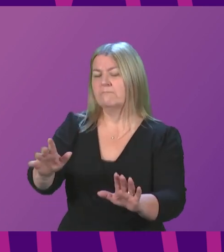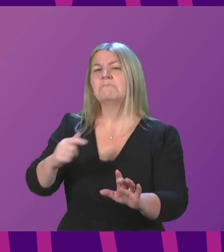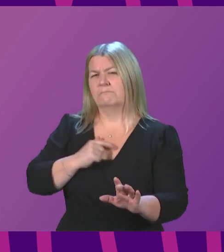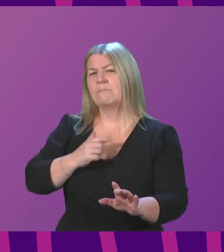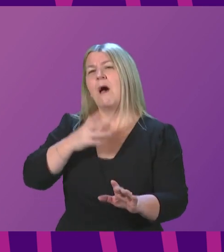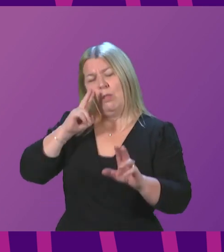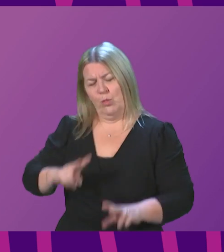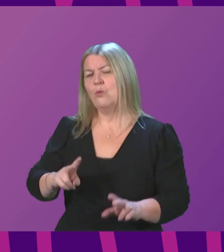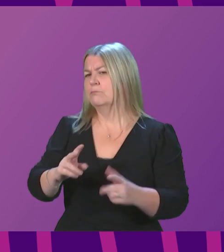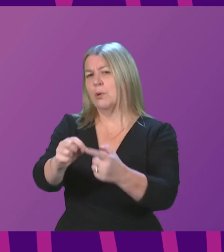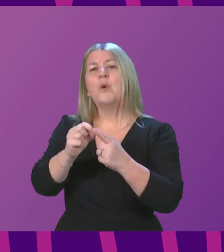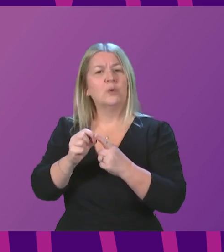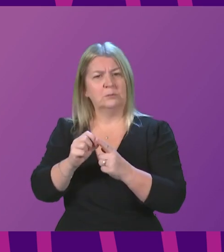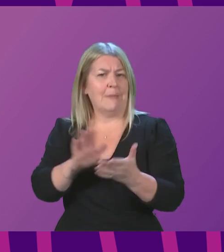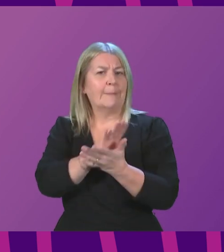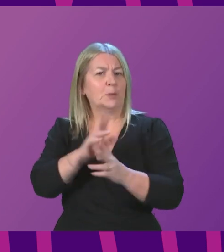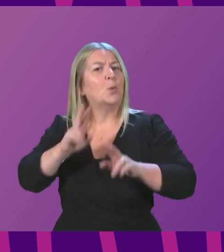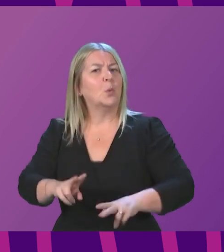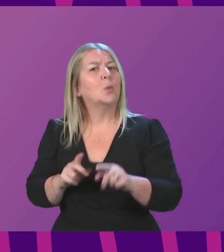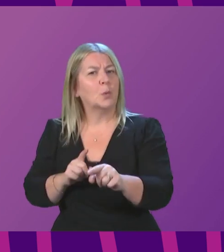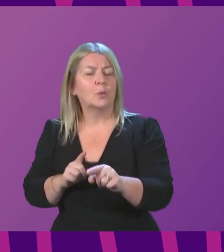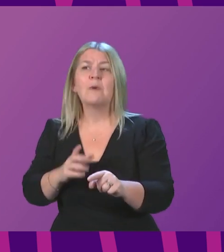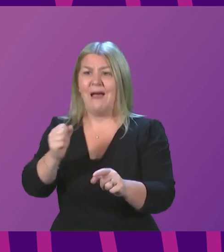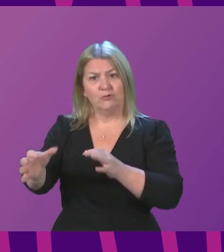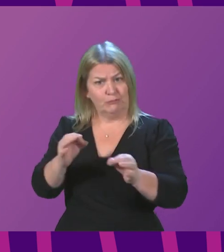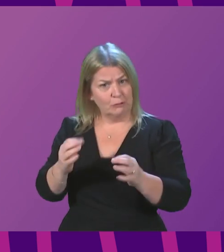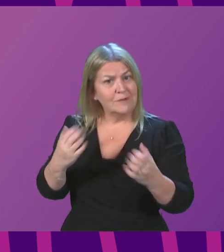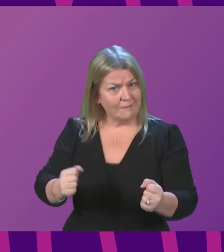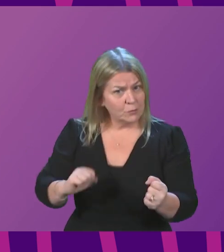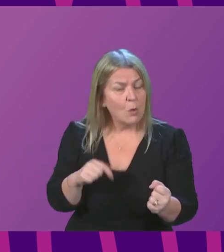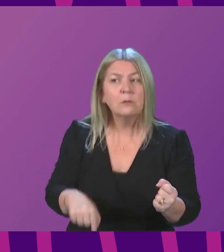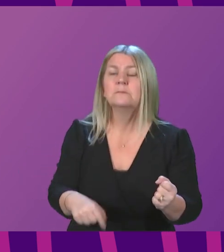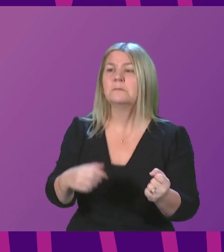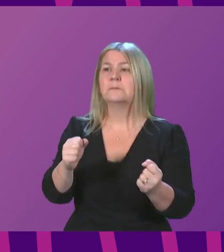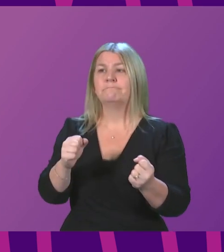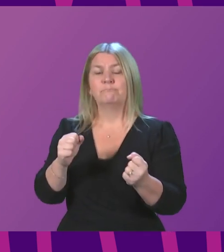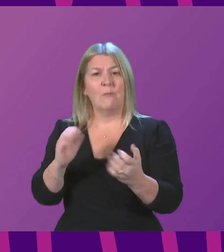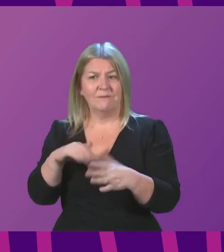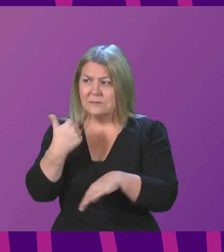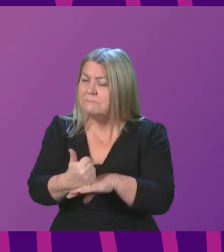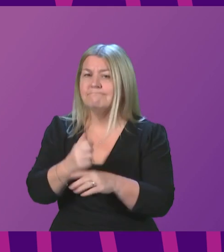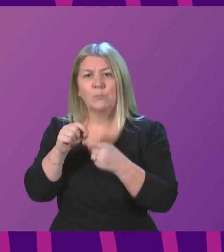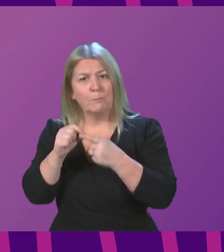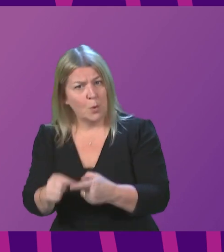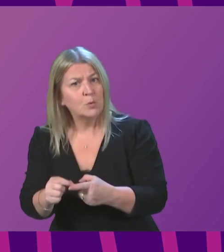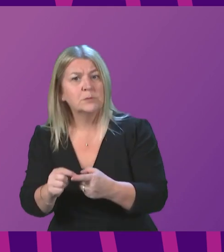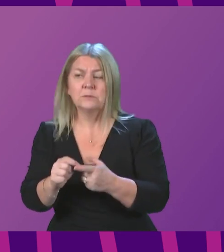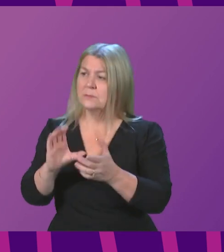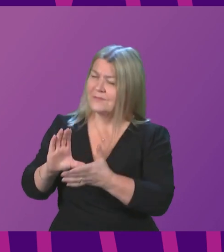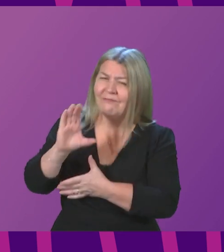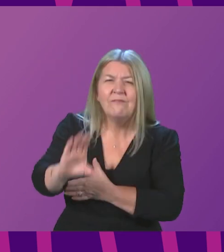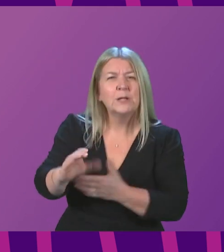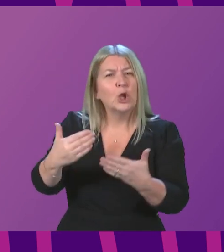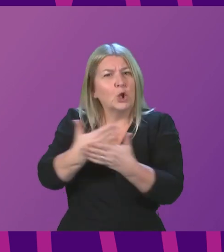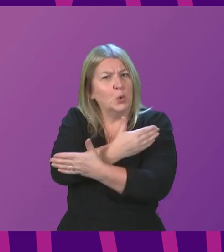The Scottish Government, of course, doesn't just have a strategy. We are implementing policies and proposals. We have already funded record numbers of